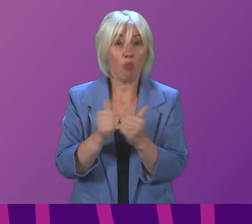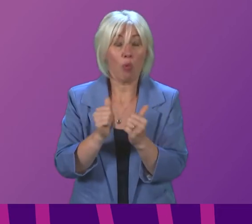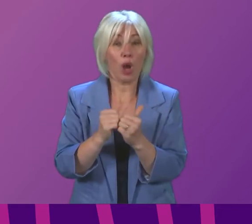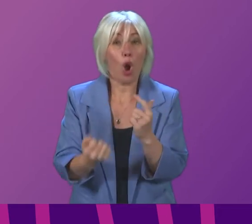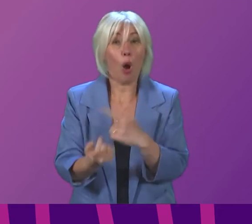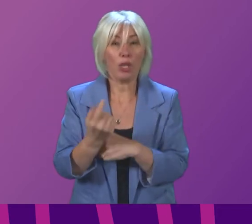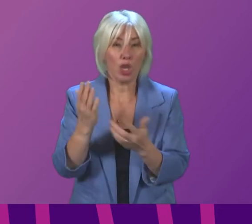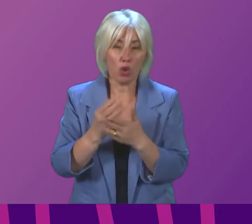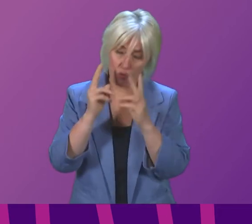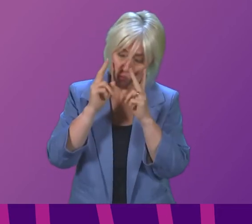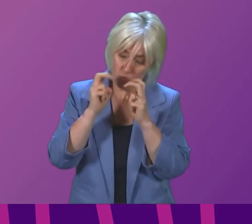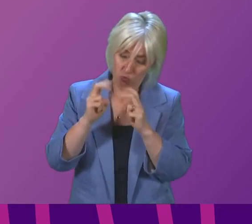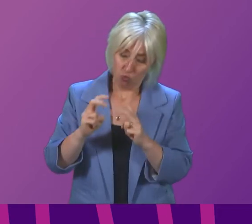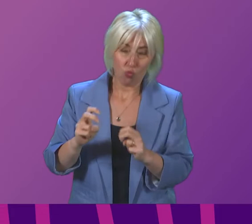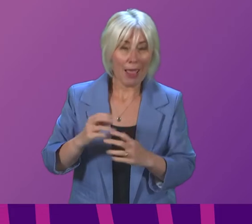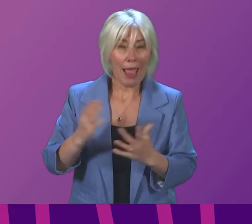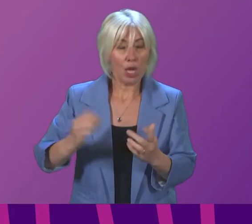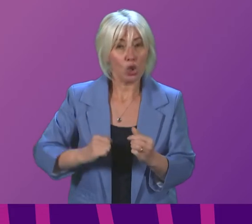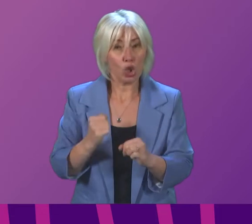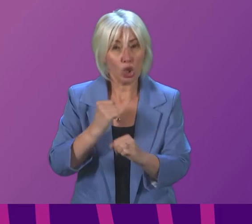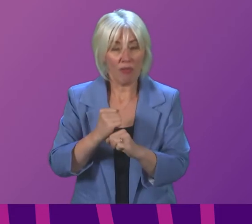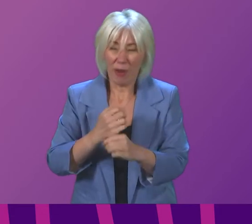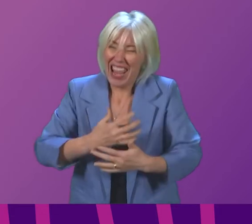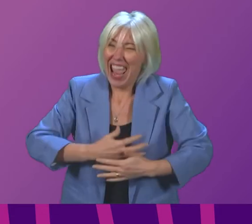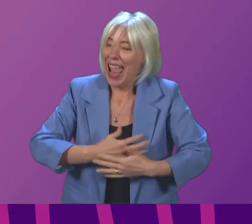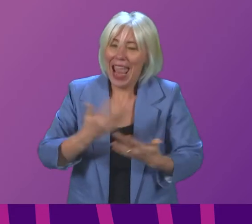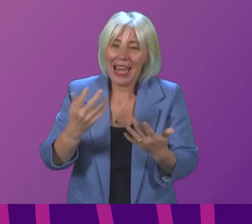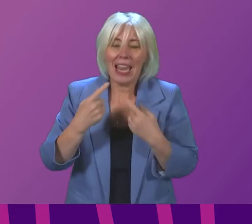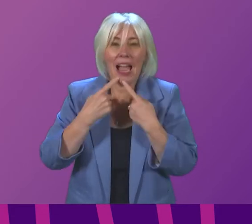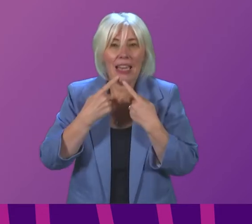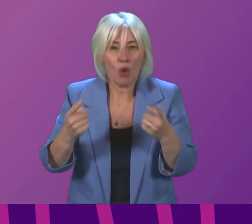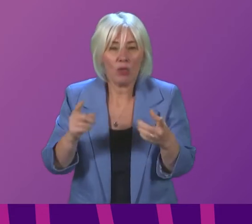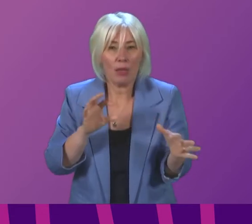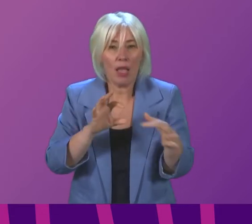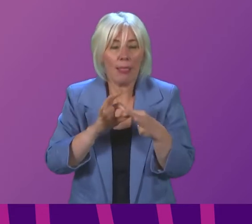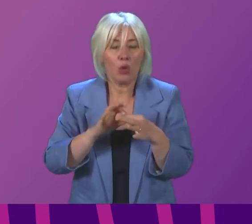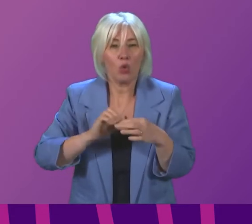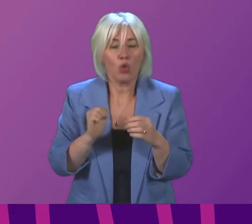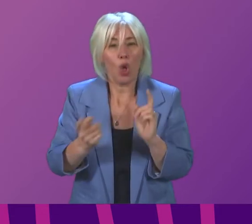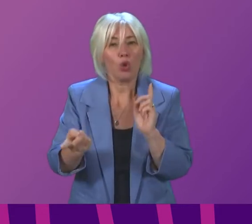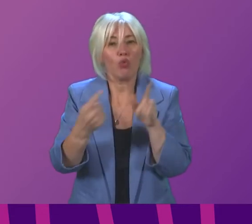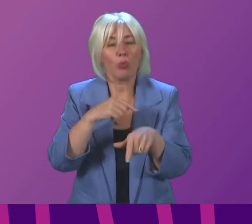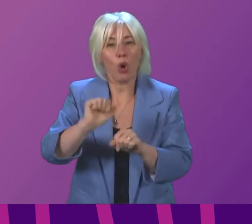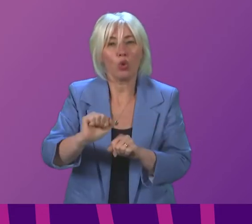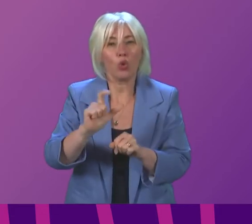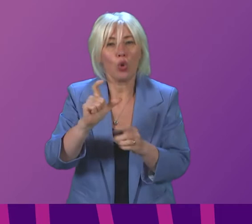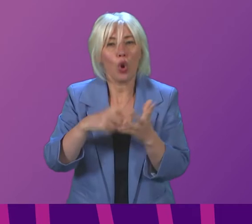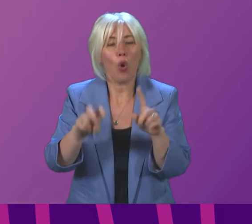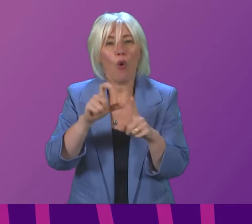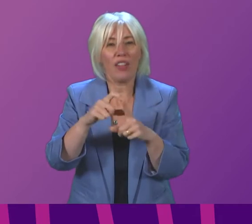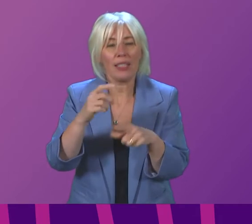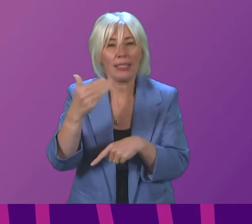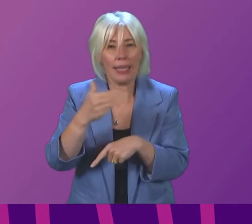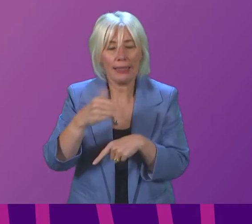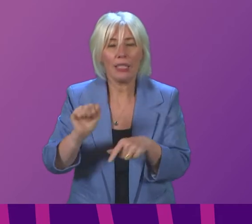to scrutinise the Scottish Government on any significant announcement about Scotland's response to COVID-19 The Bureau